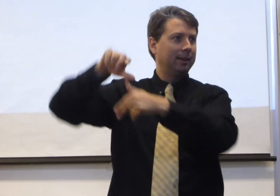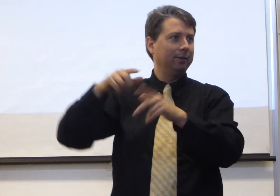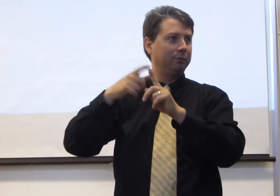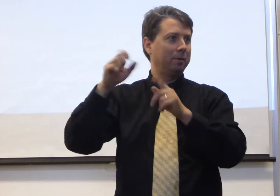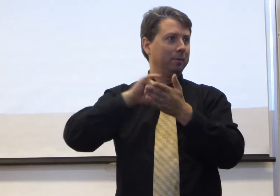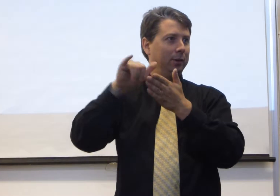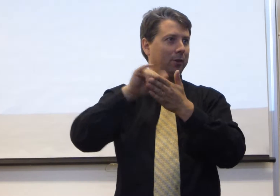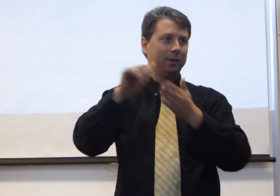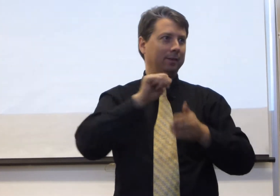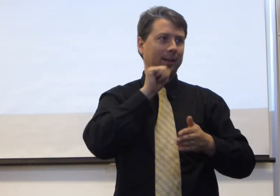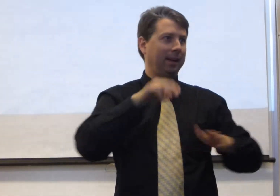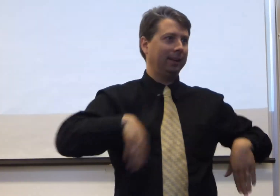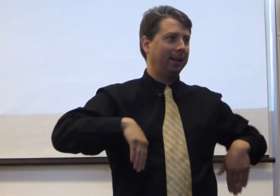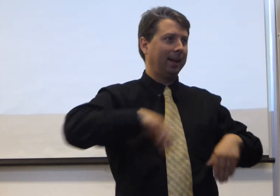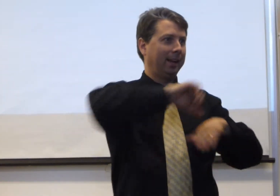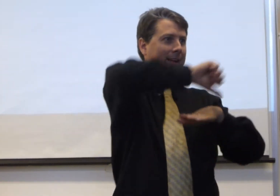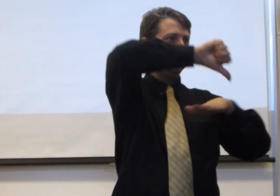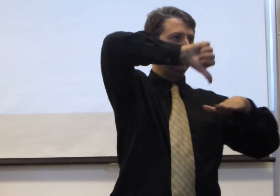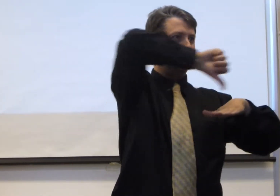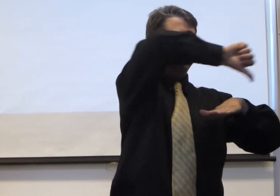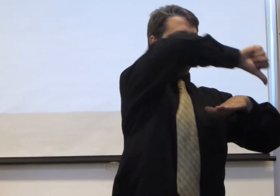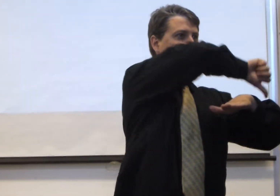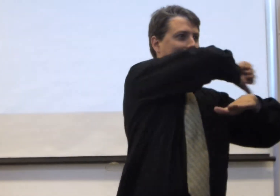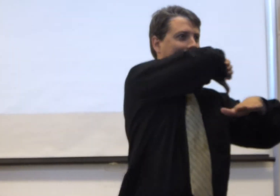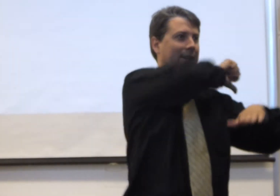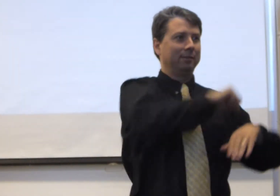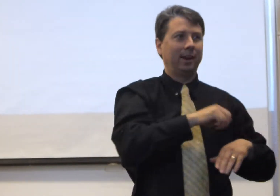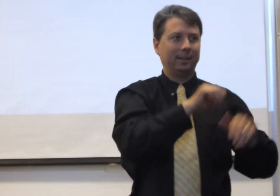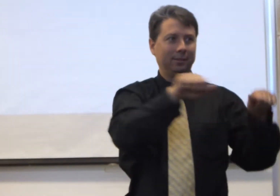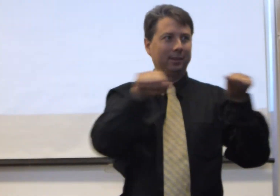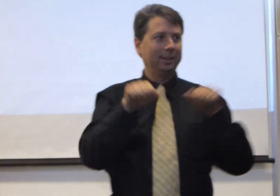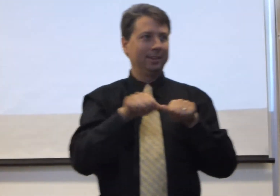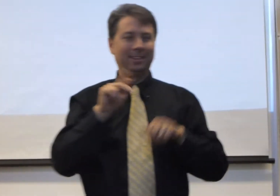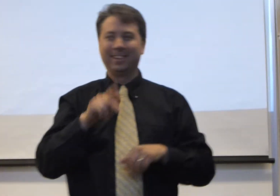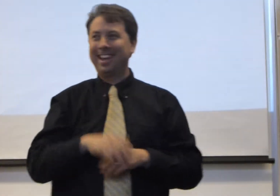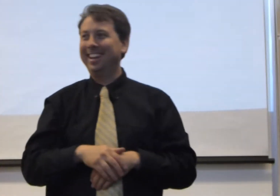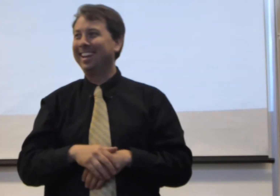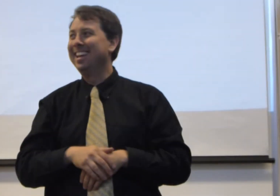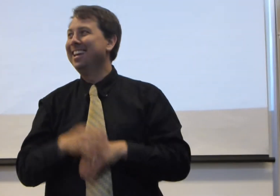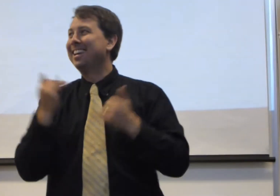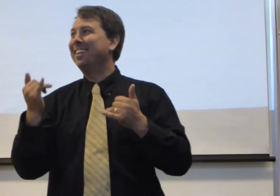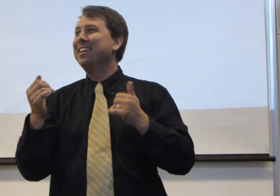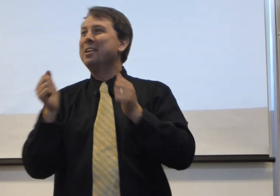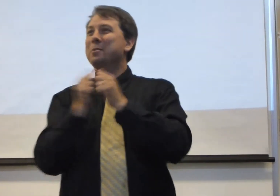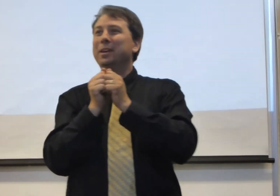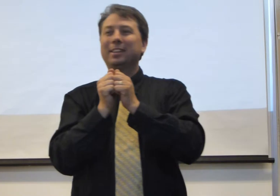from New York, not yet had this kind of activity. Now, with